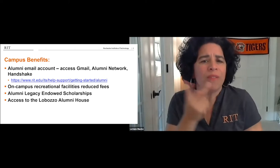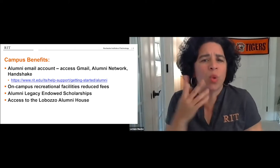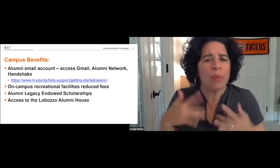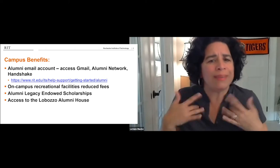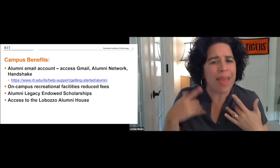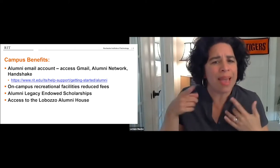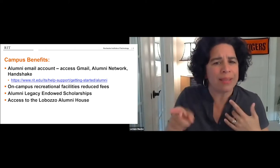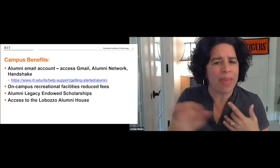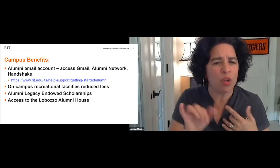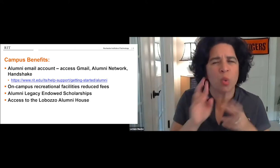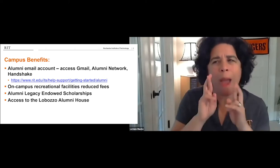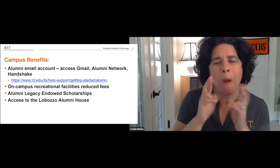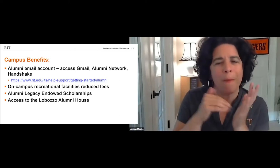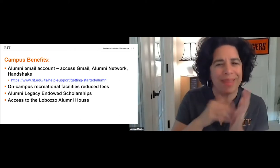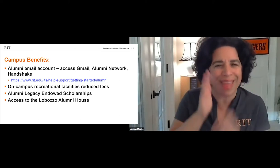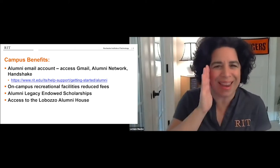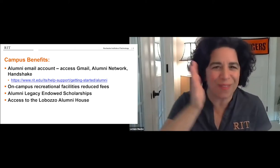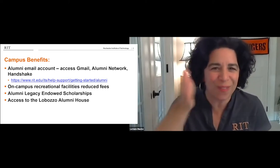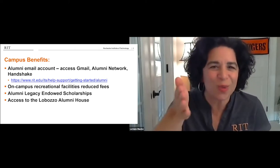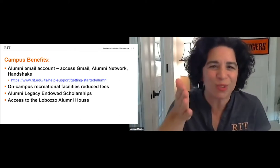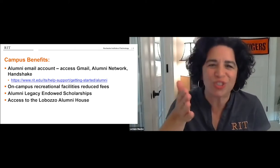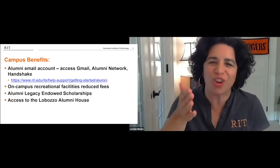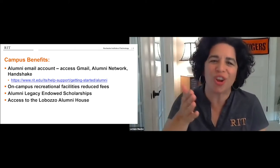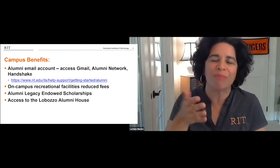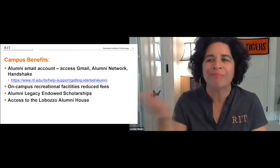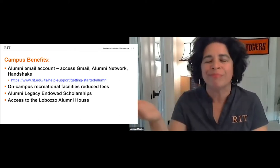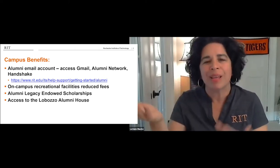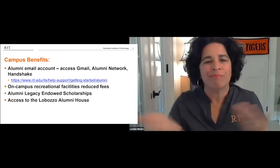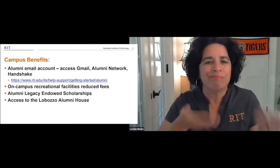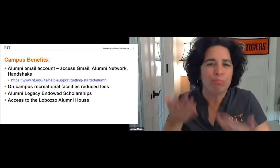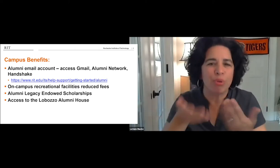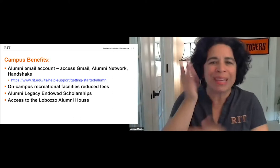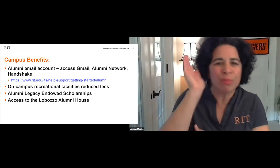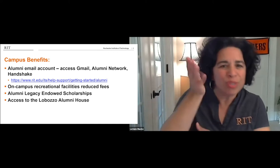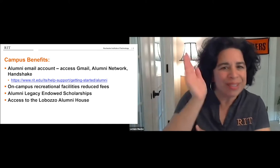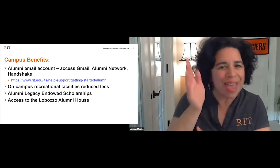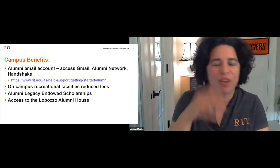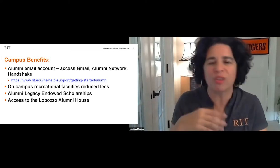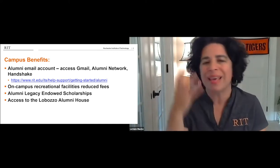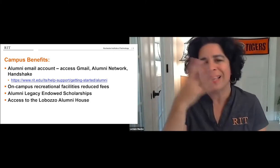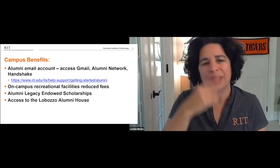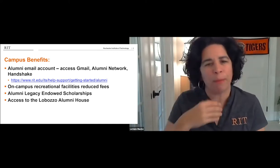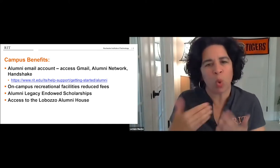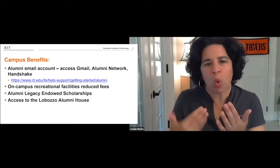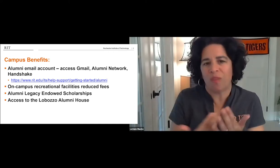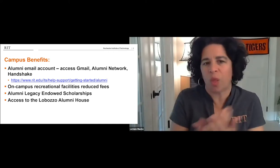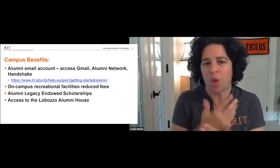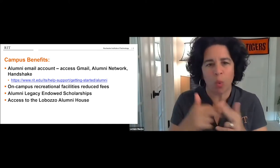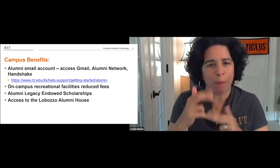It's very nice. And we've hosted a few events there. Hopefully, we'll host more in the future. We plan to bring in